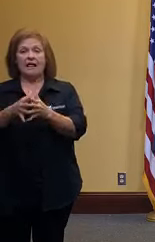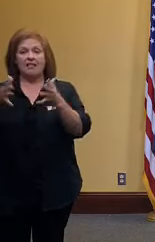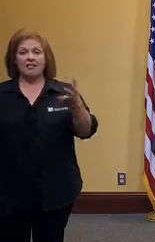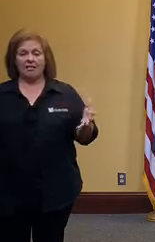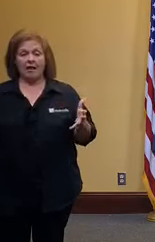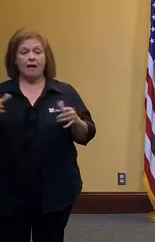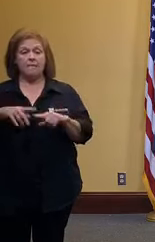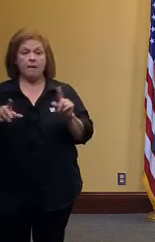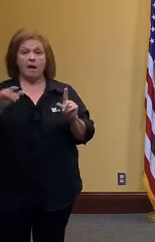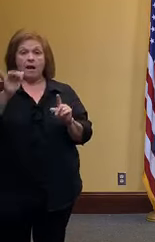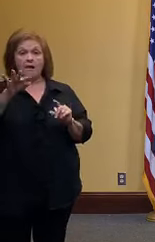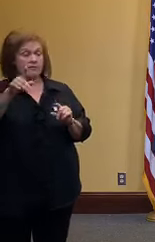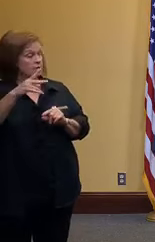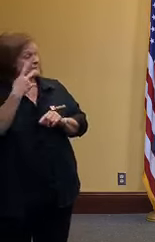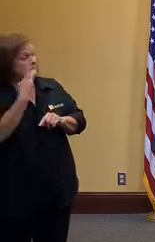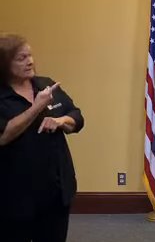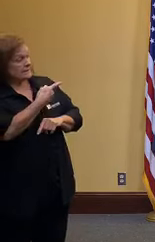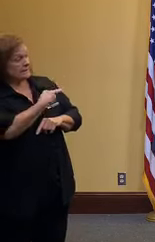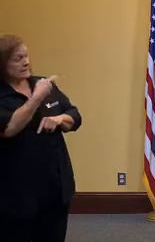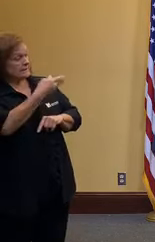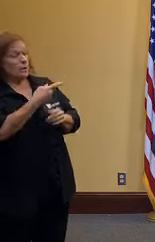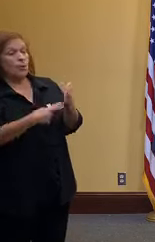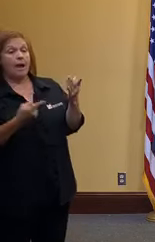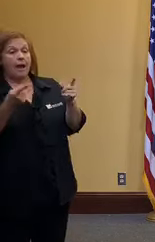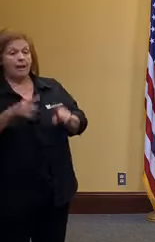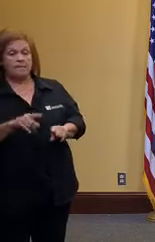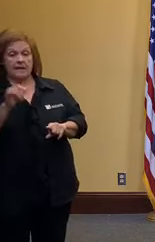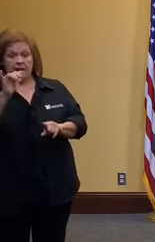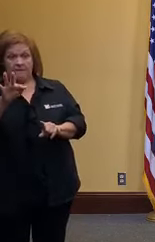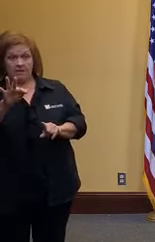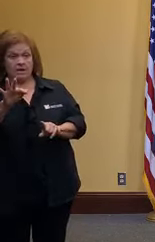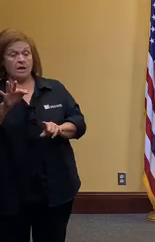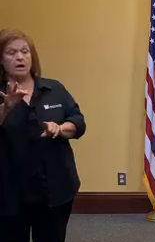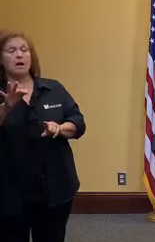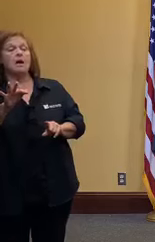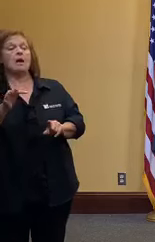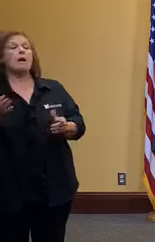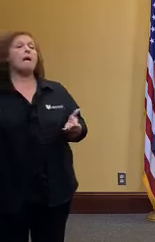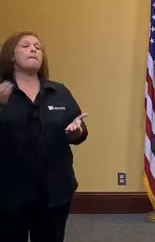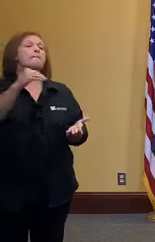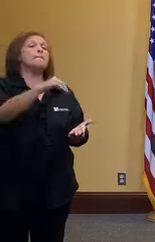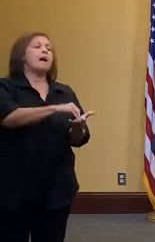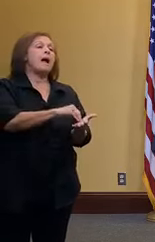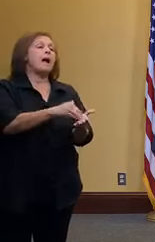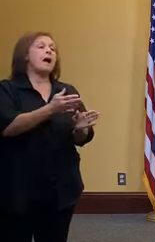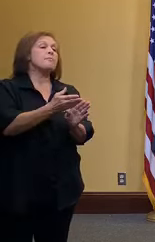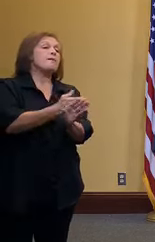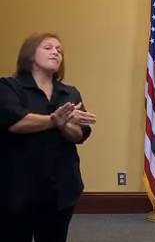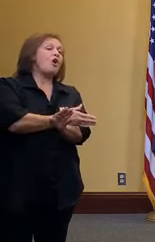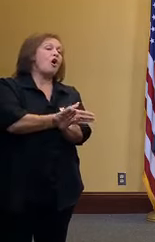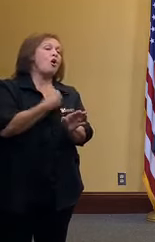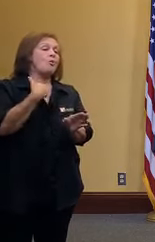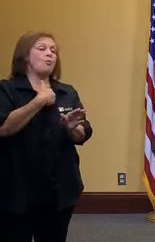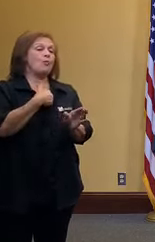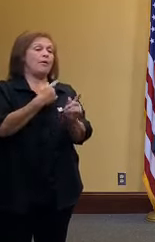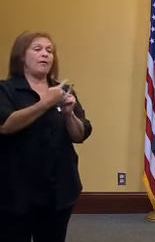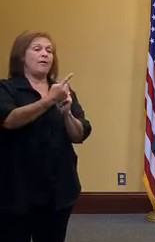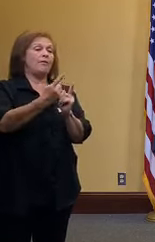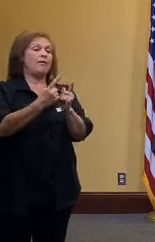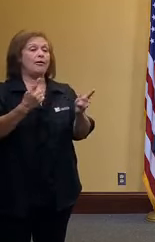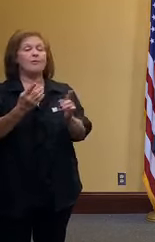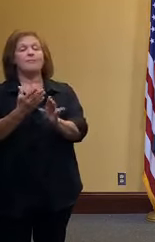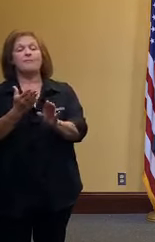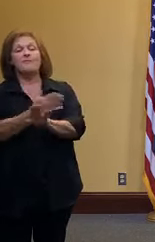but if you look what happens when if we go back to where we were before social distancing before